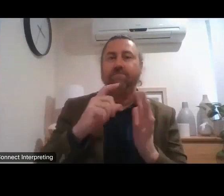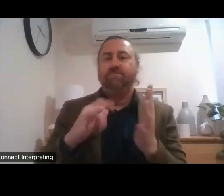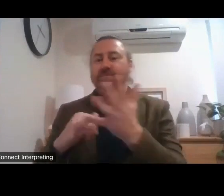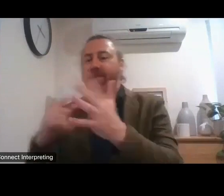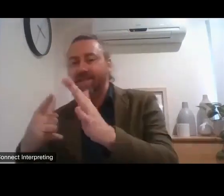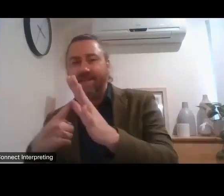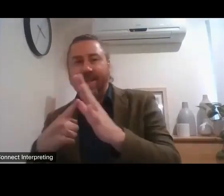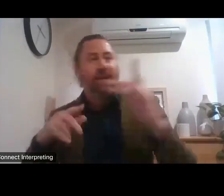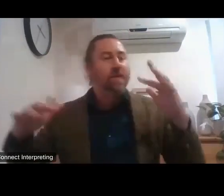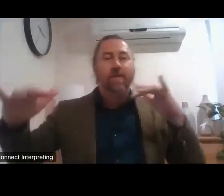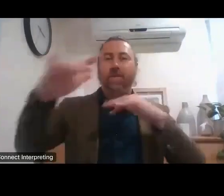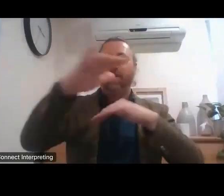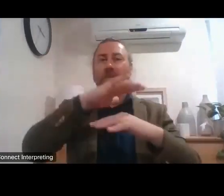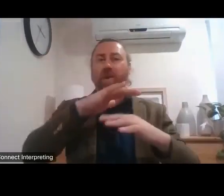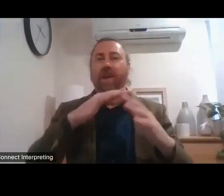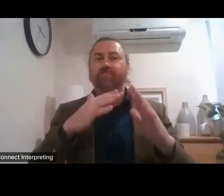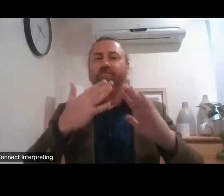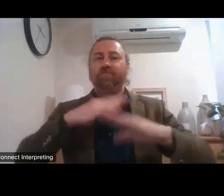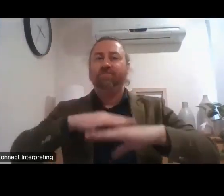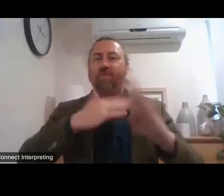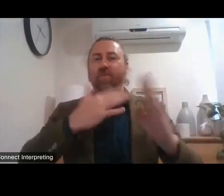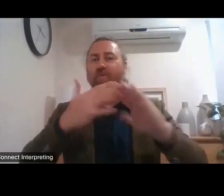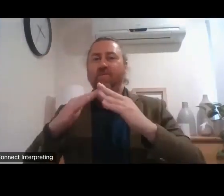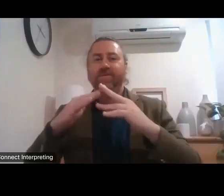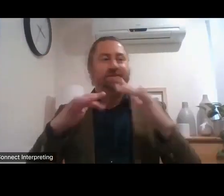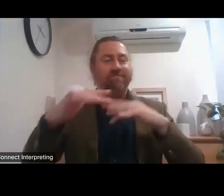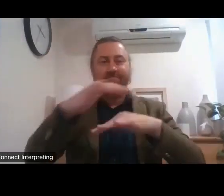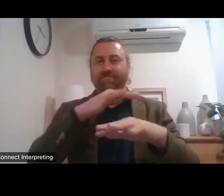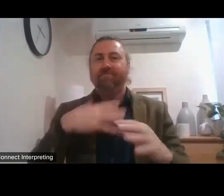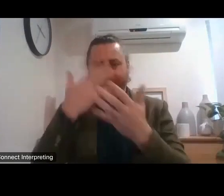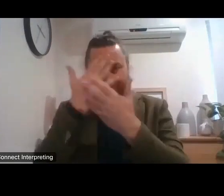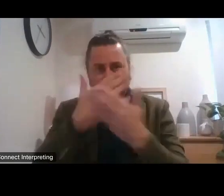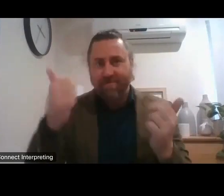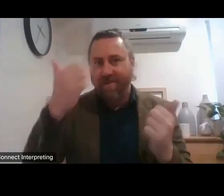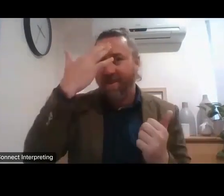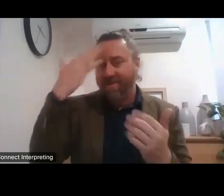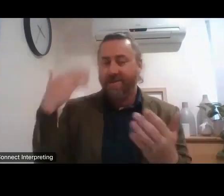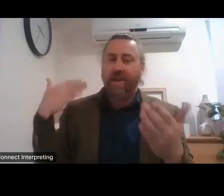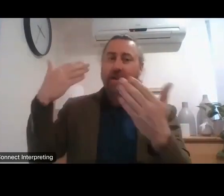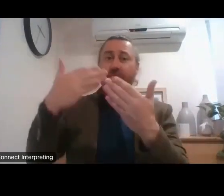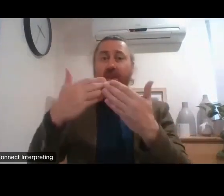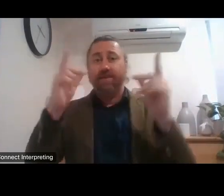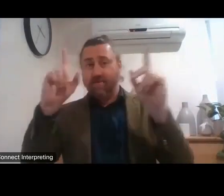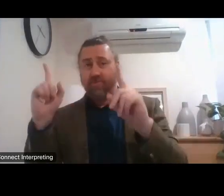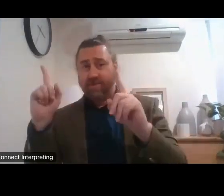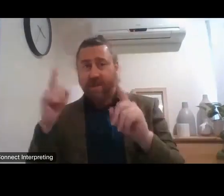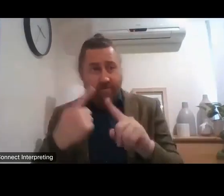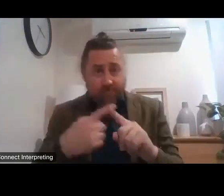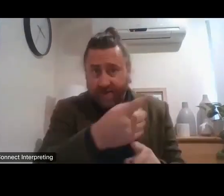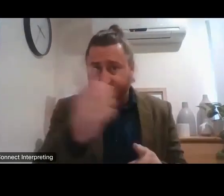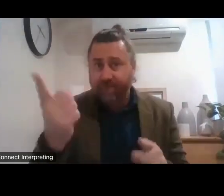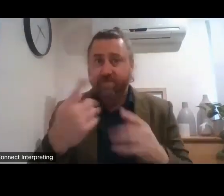also like to pay respects to Elders past and present and extend that to all Aboriginal and Torres Strait